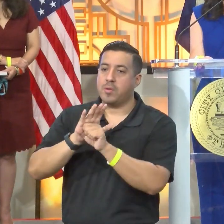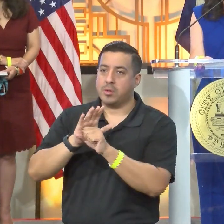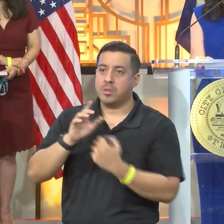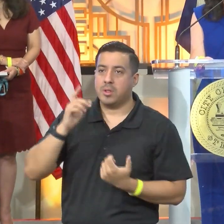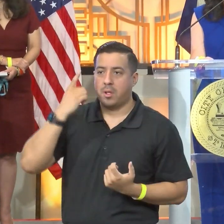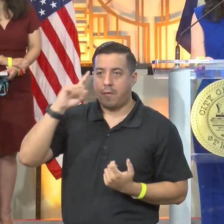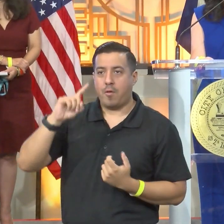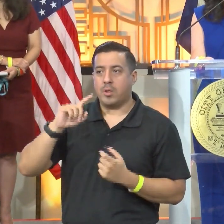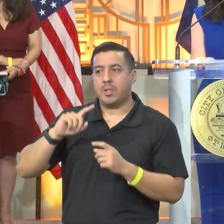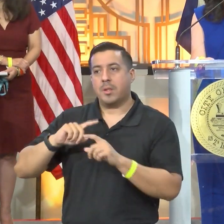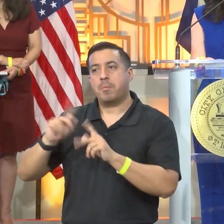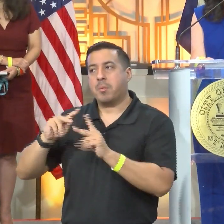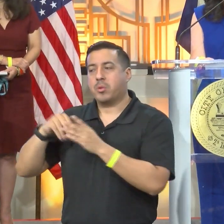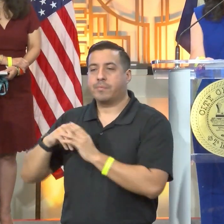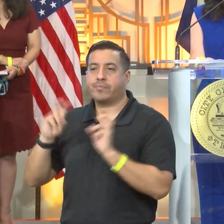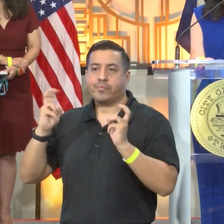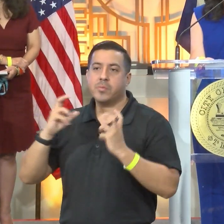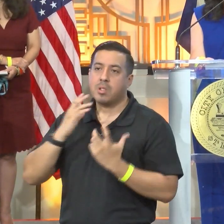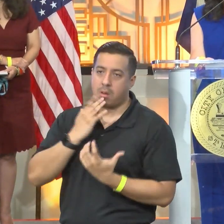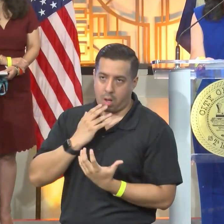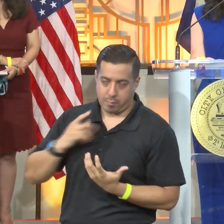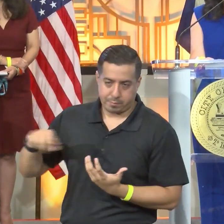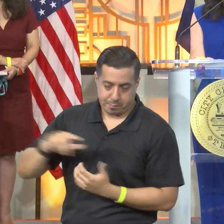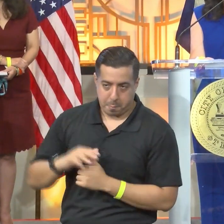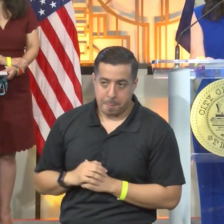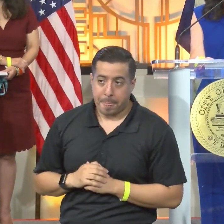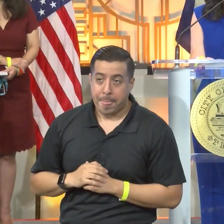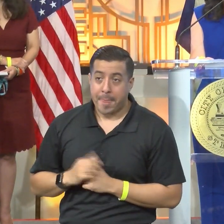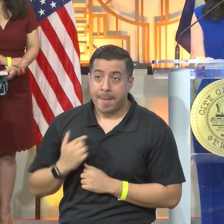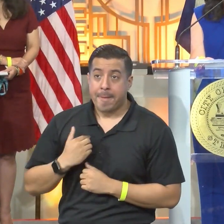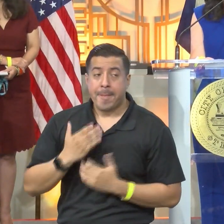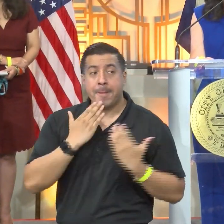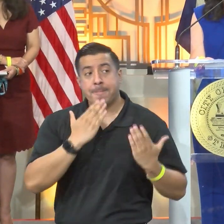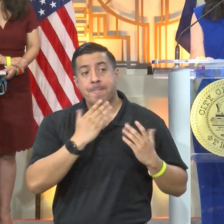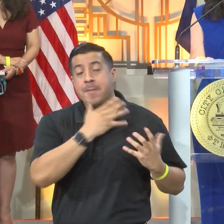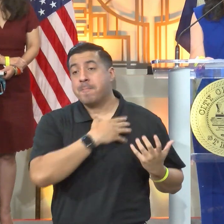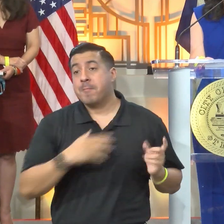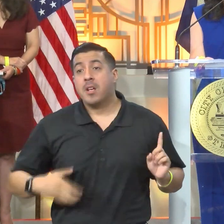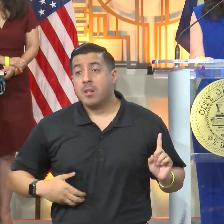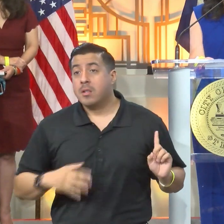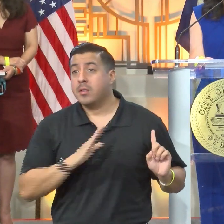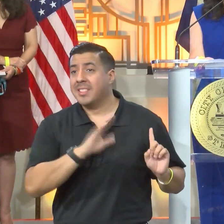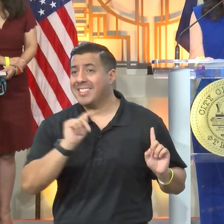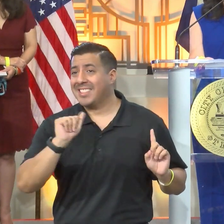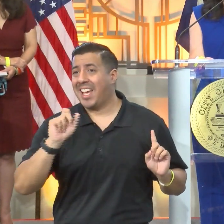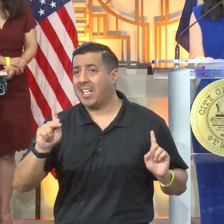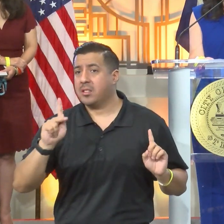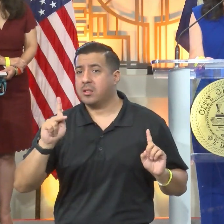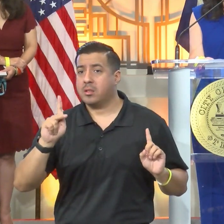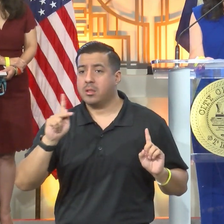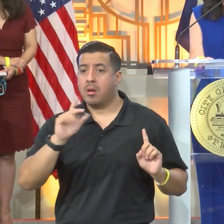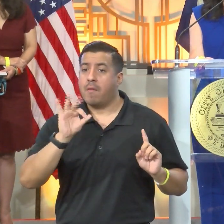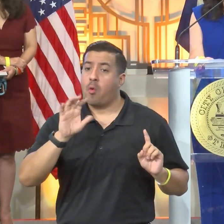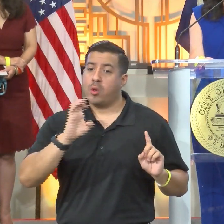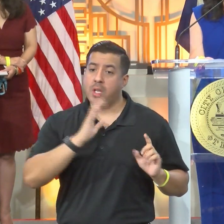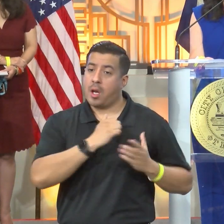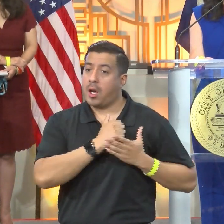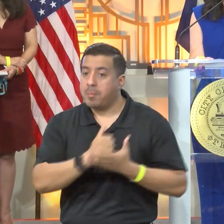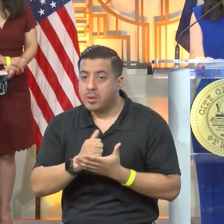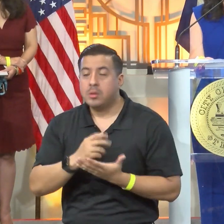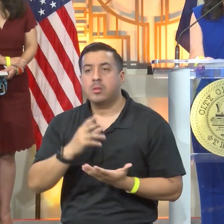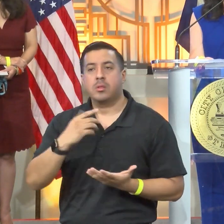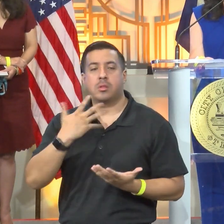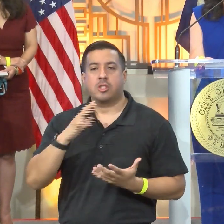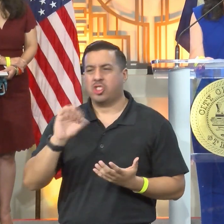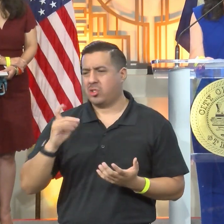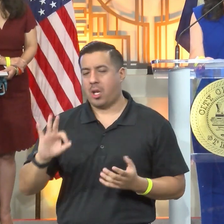Houston's community of color. I'm grateful for the mayor's, her task force, in particular, the public health subcommittee and the chefs